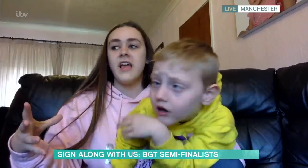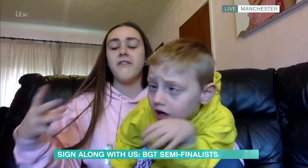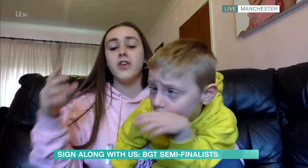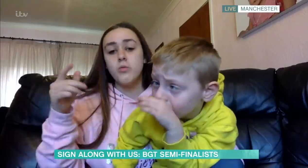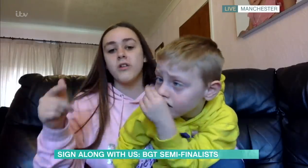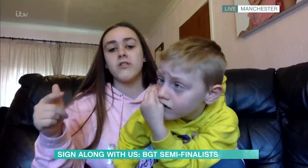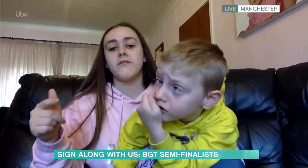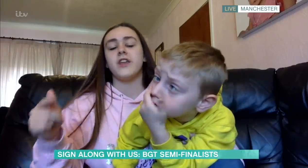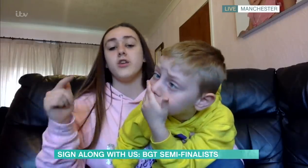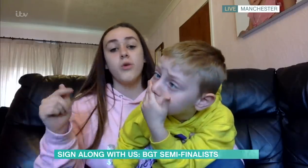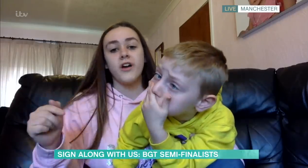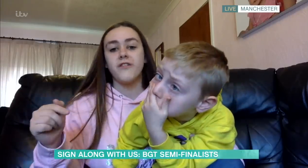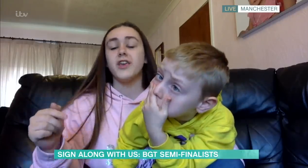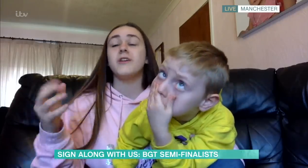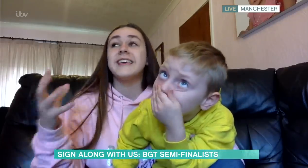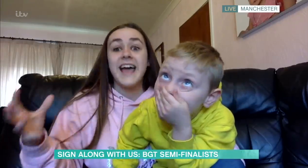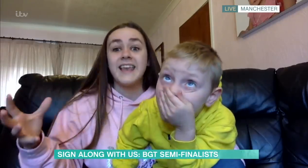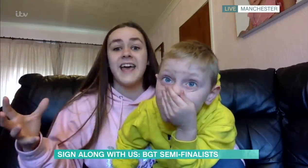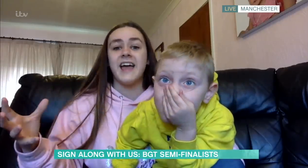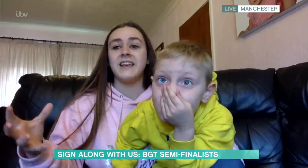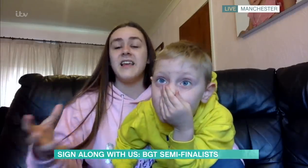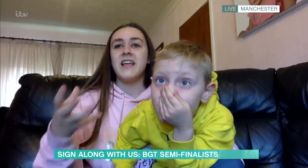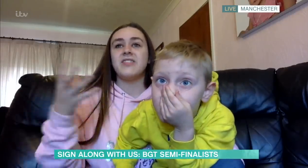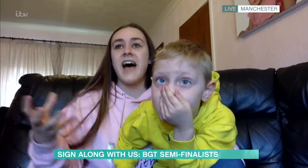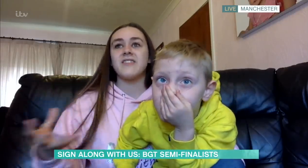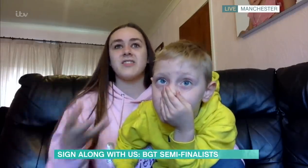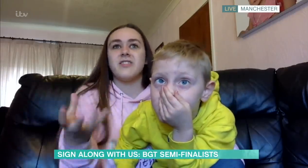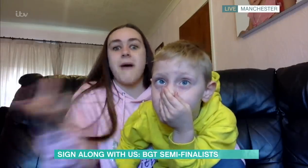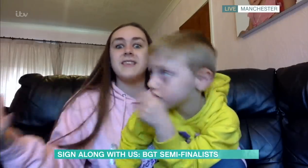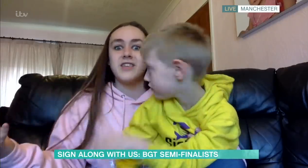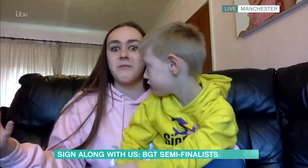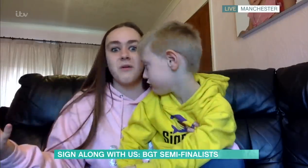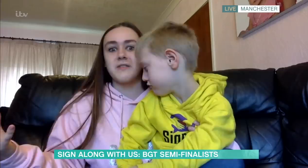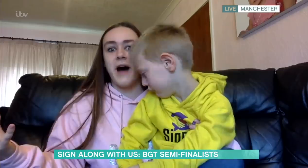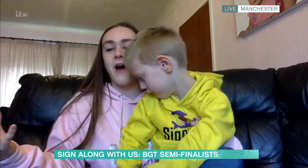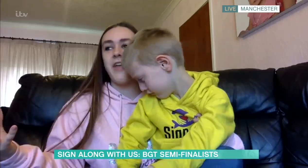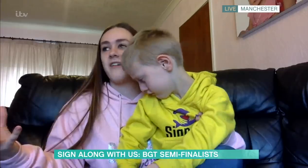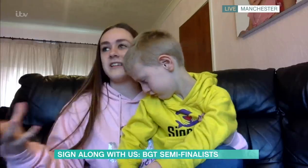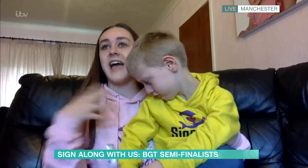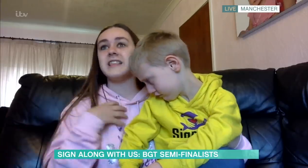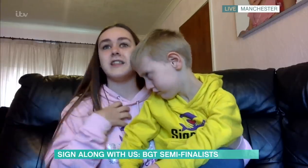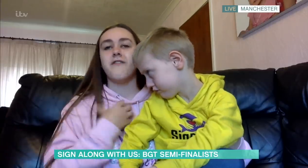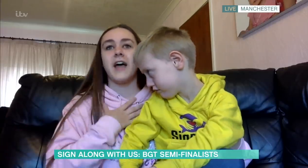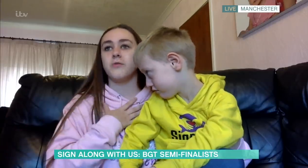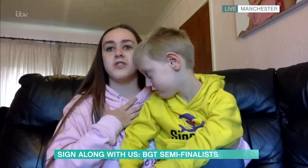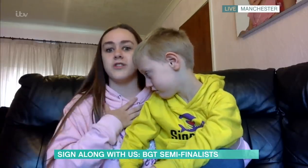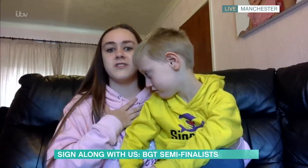If you want something and you work for it, you can get it. And that's the message that we want to put out there and getting to the final would just